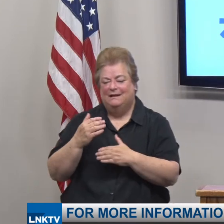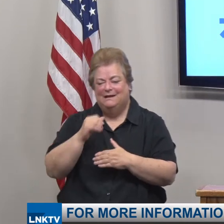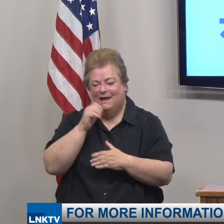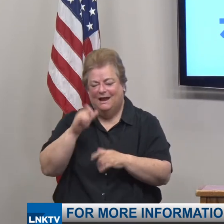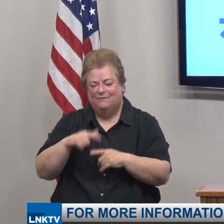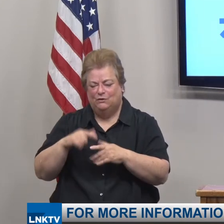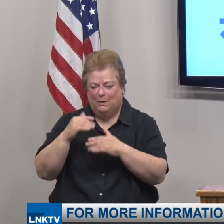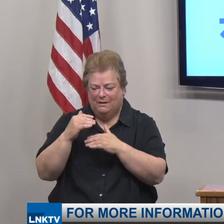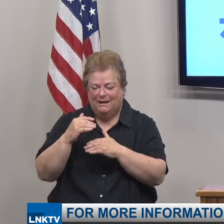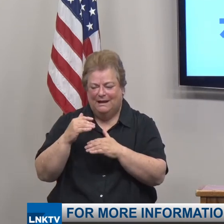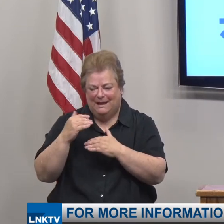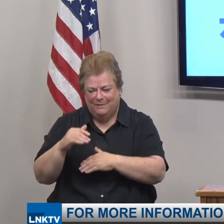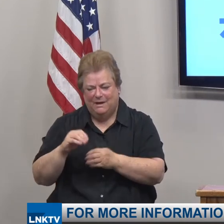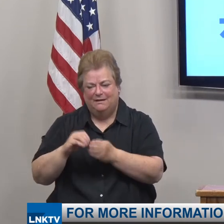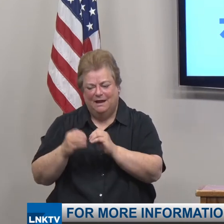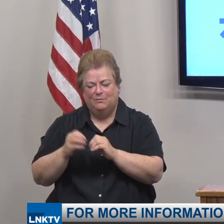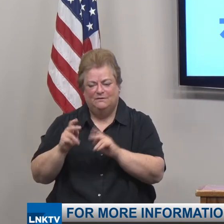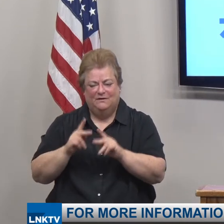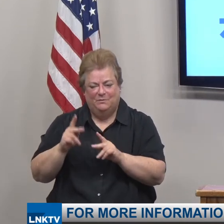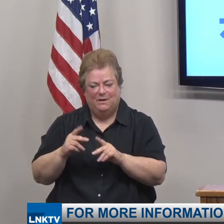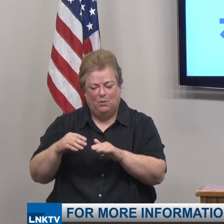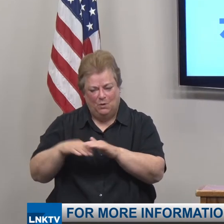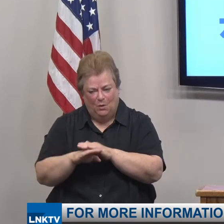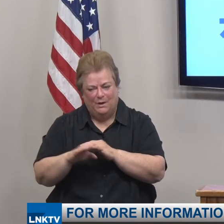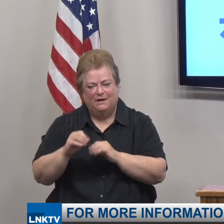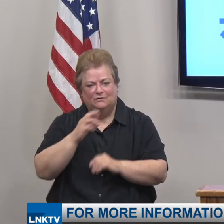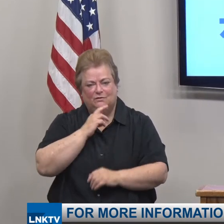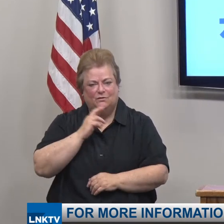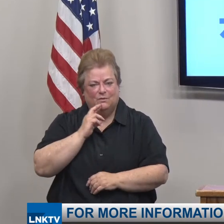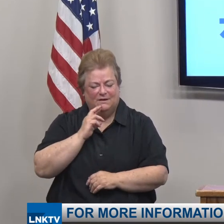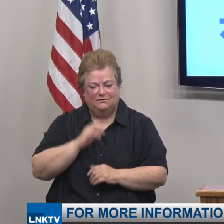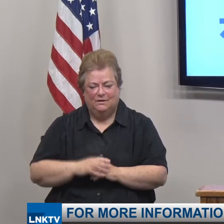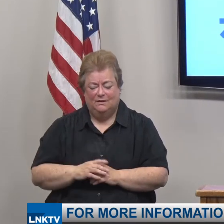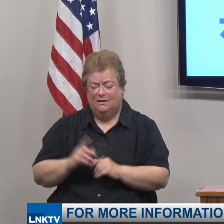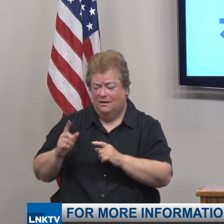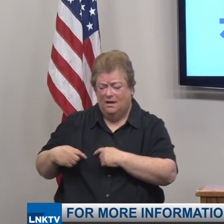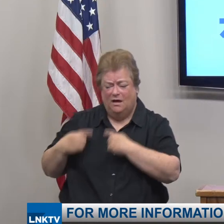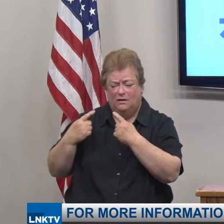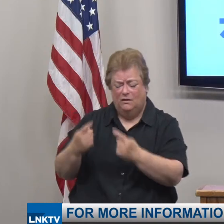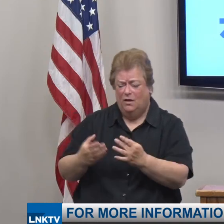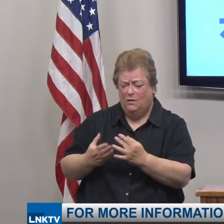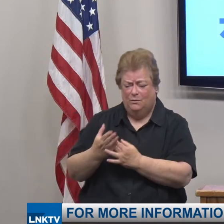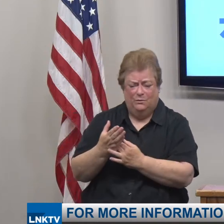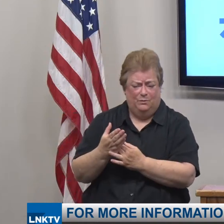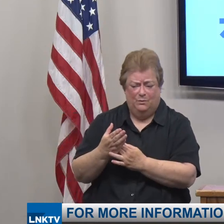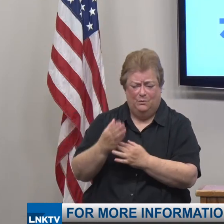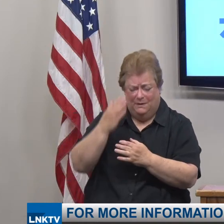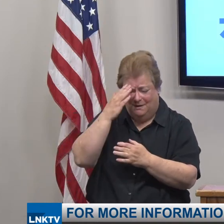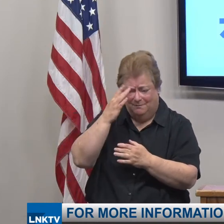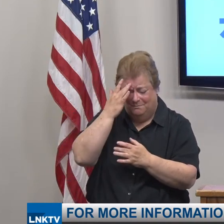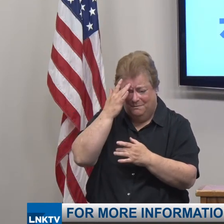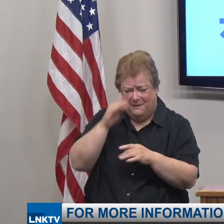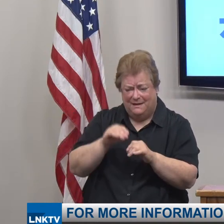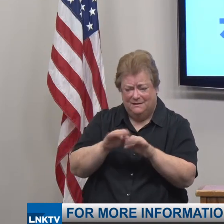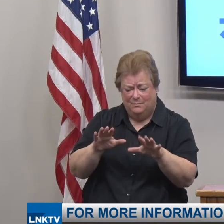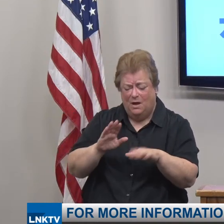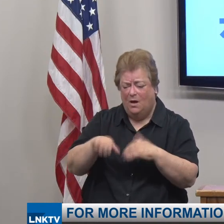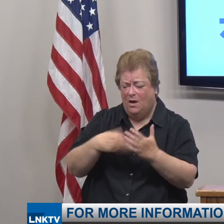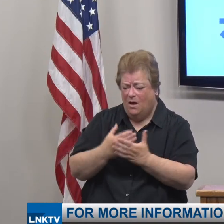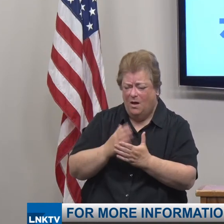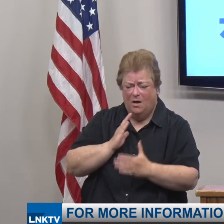can keep people safe. And as Director Lopez said, all along through this pandemic, our directed health measures,